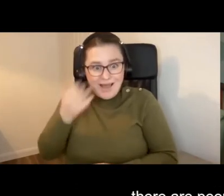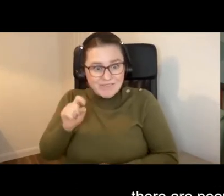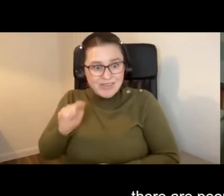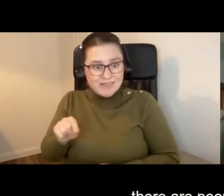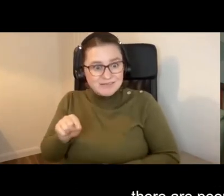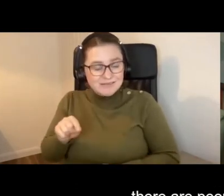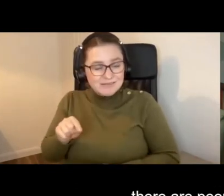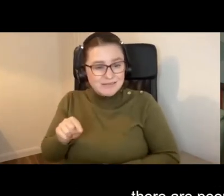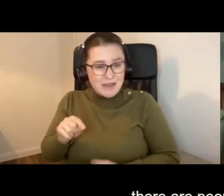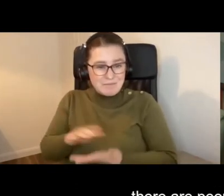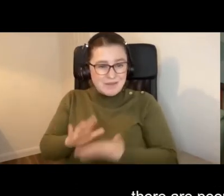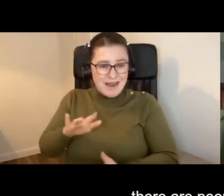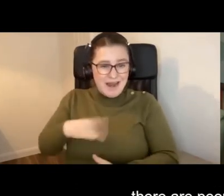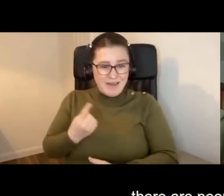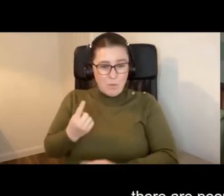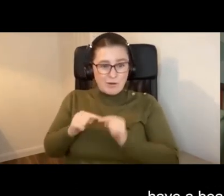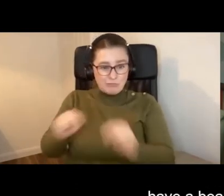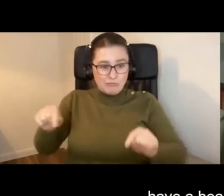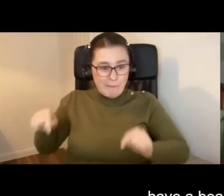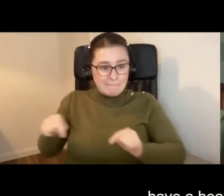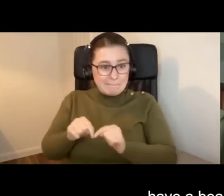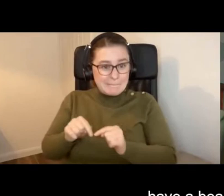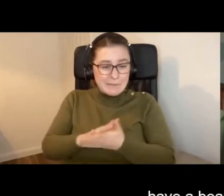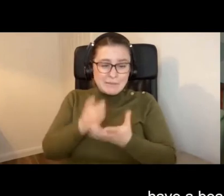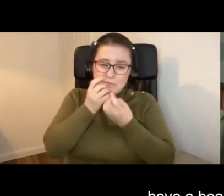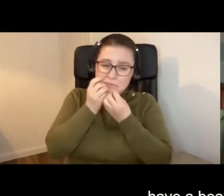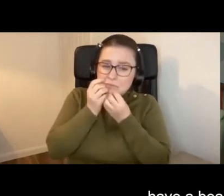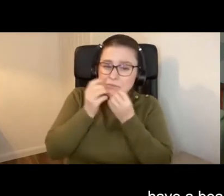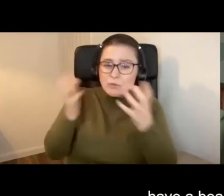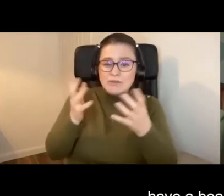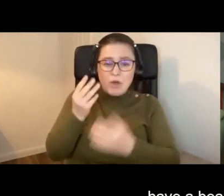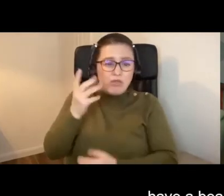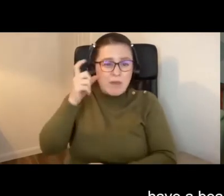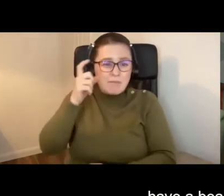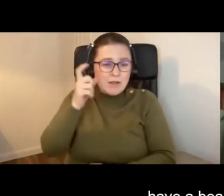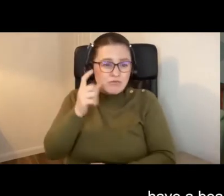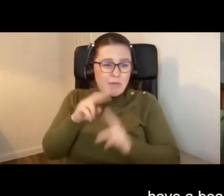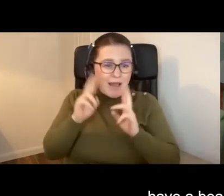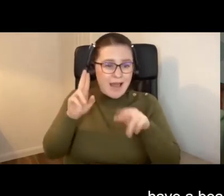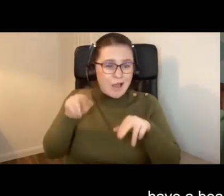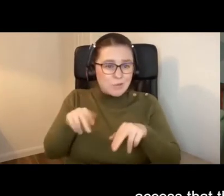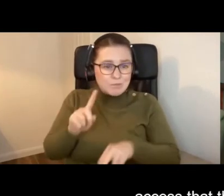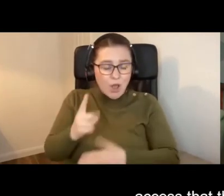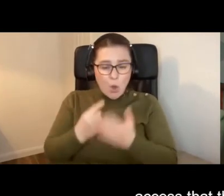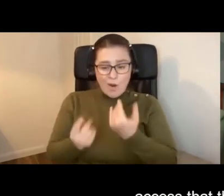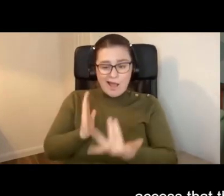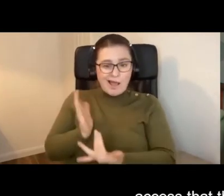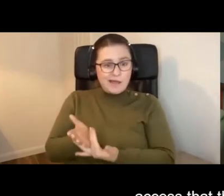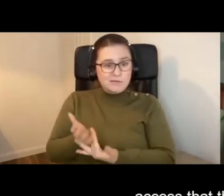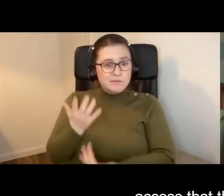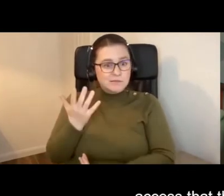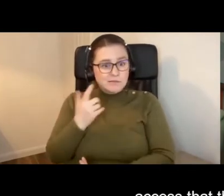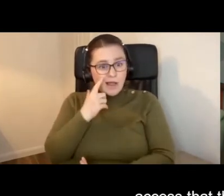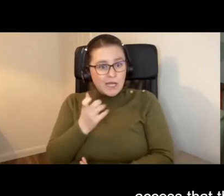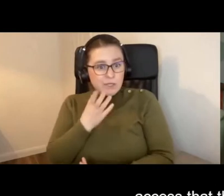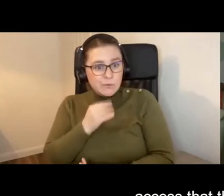living in one room. They have a beautiful, say, three-bedroom house, but the only access that they're able